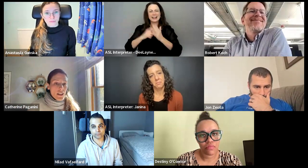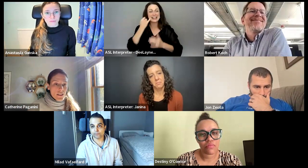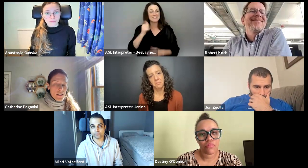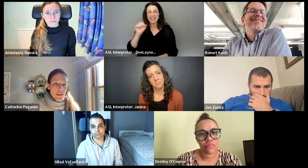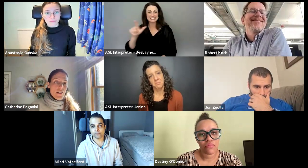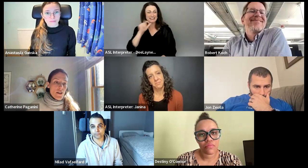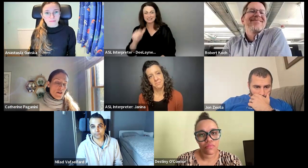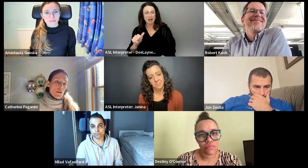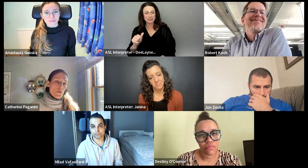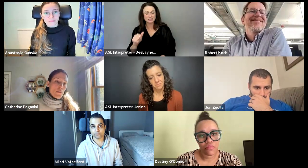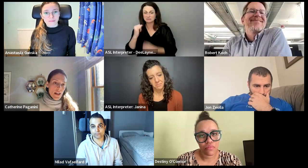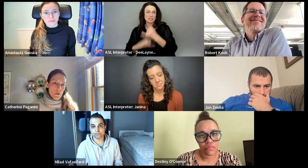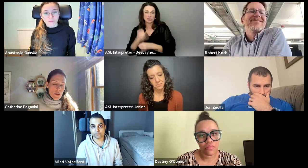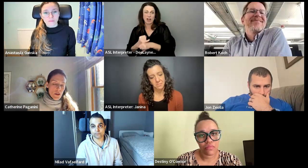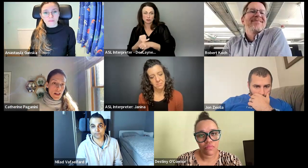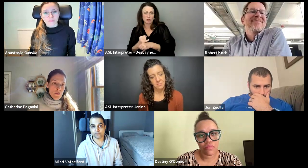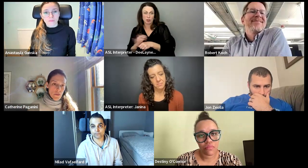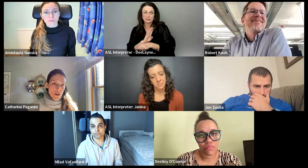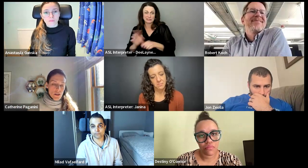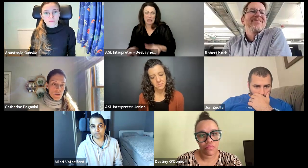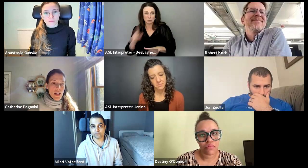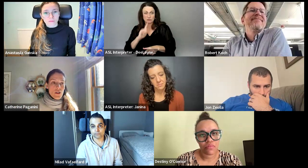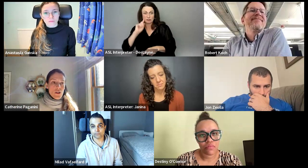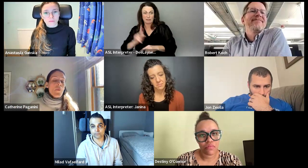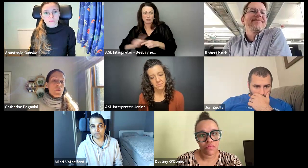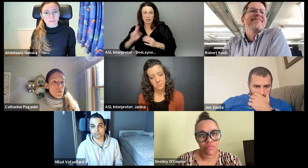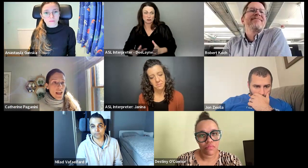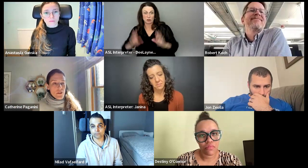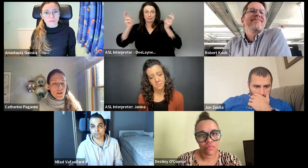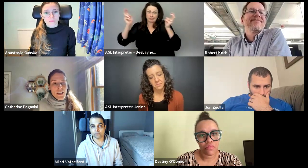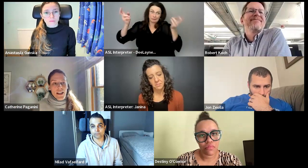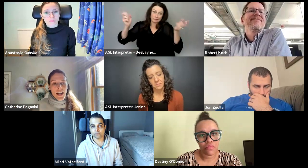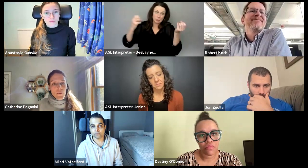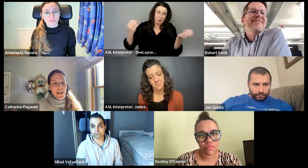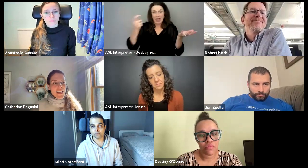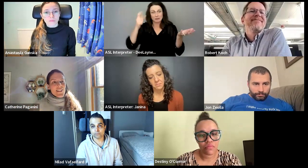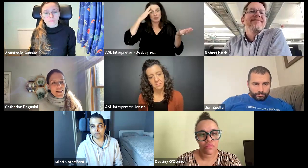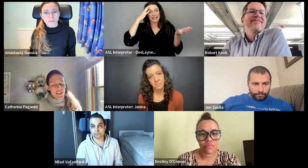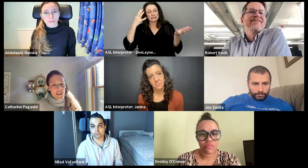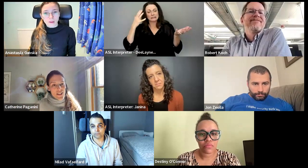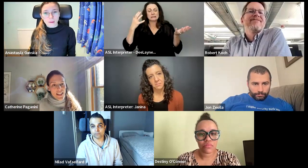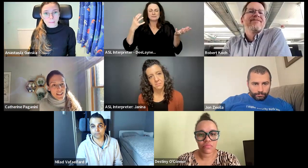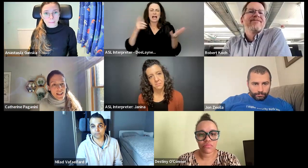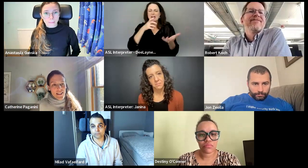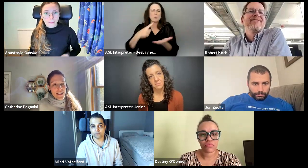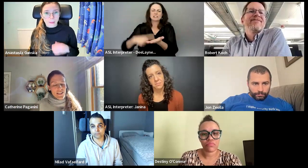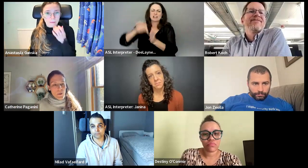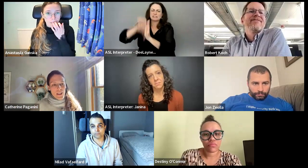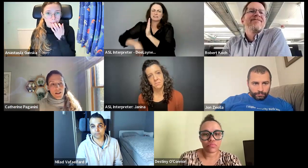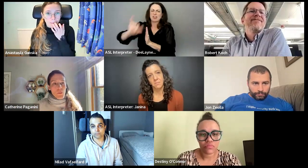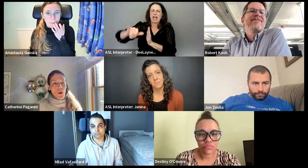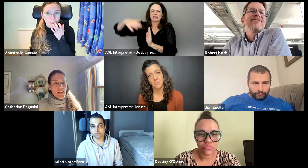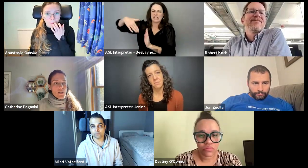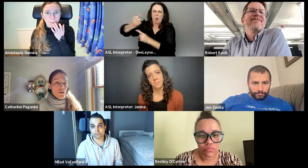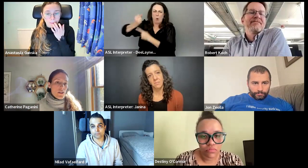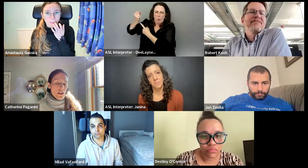is not the international business language for deaf professionals, right? So, so we have to think, I don't want to get into that discussion yet. So that's